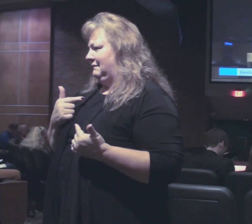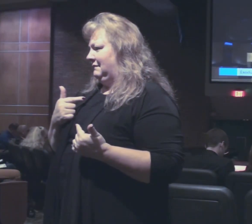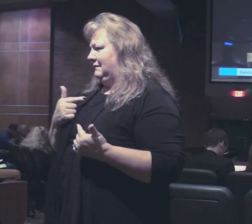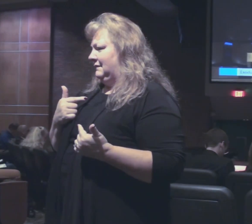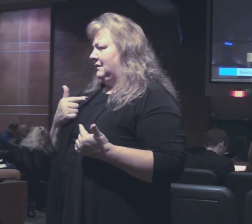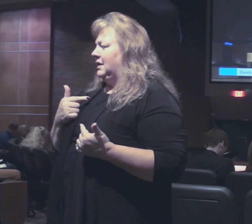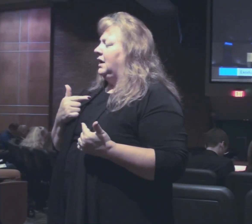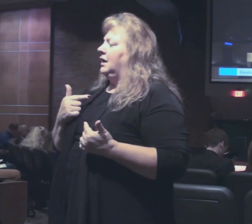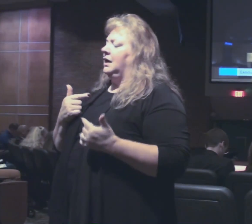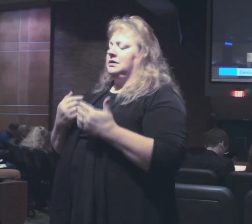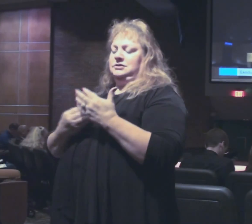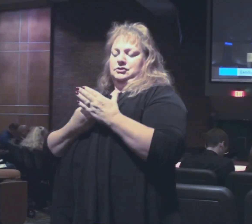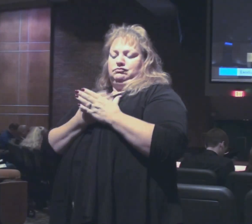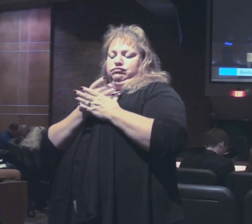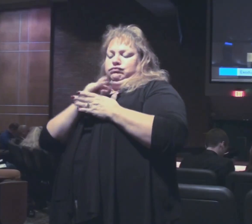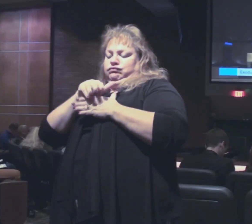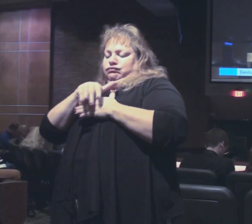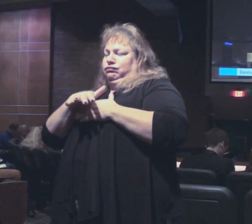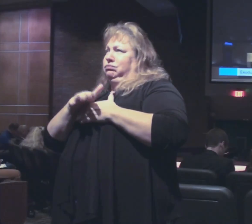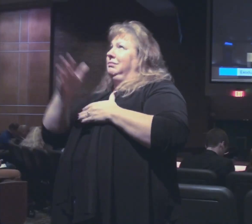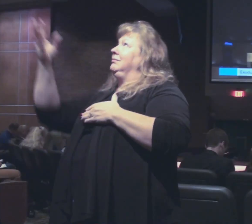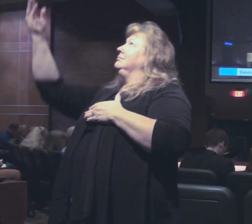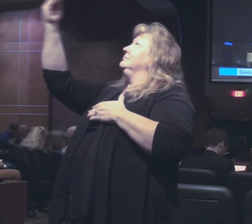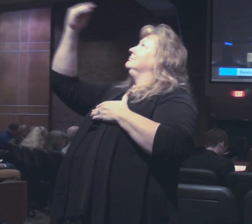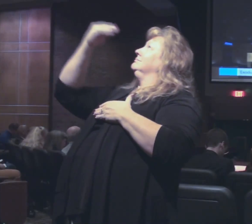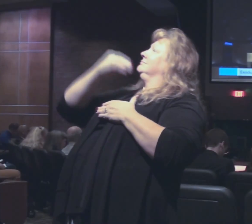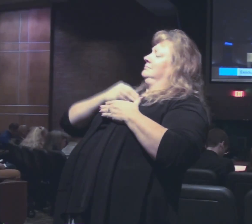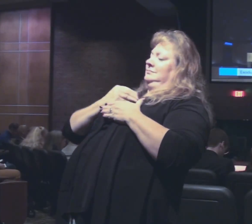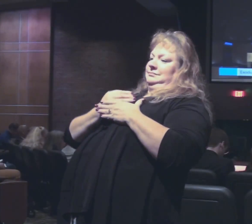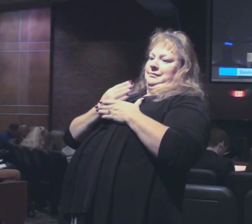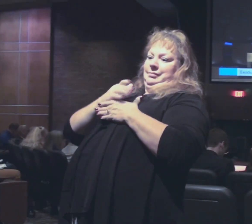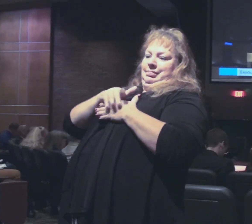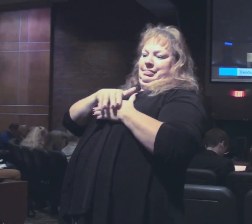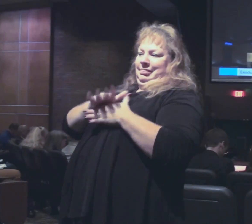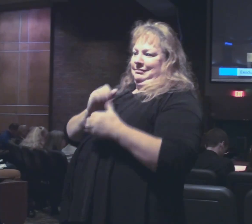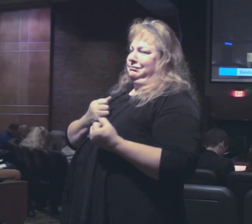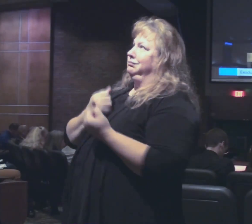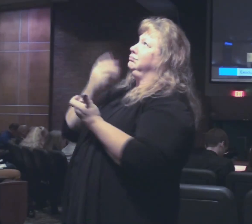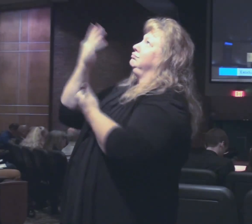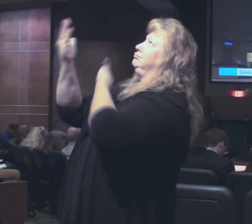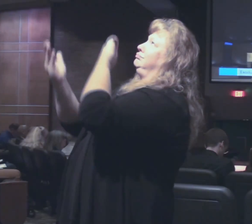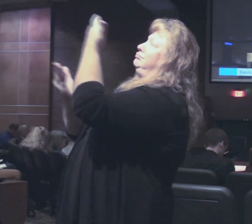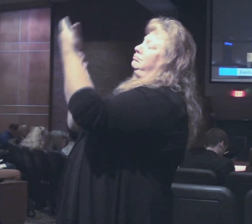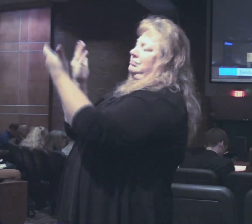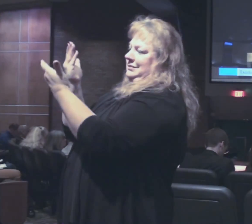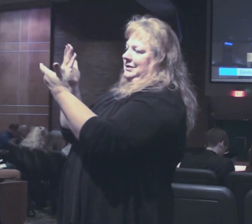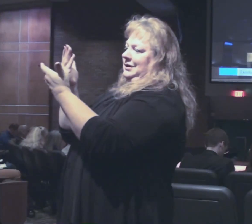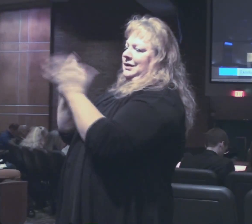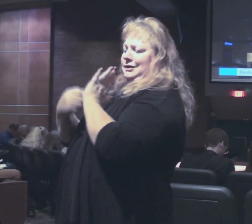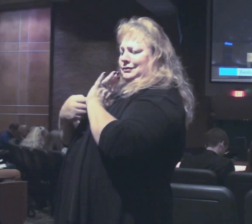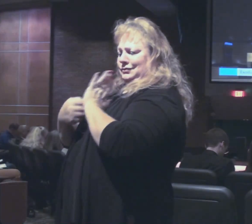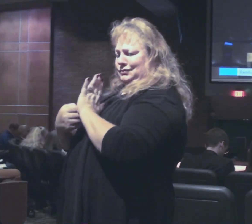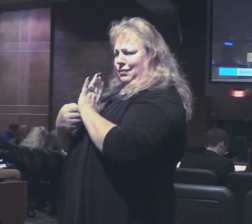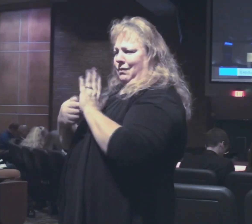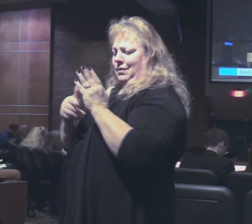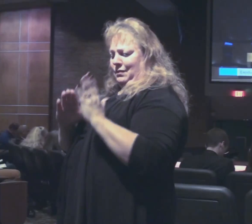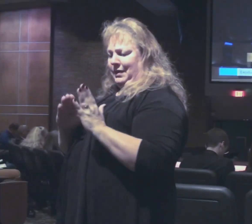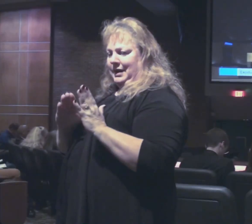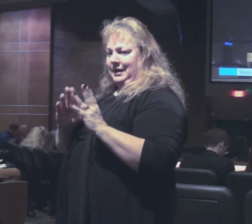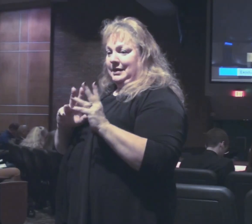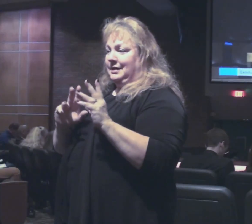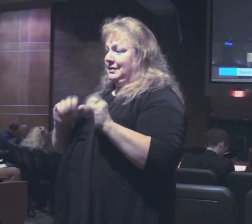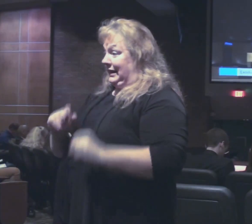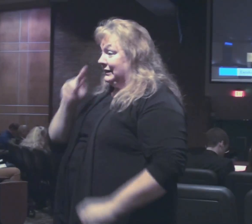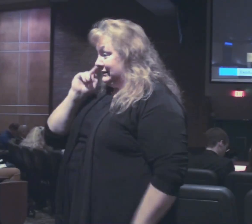And it's an overflow of his grace his working in our life that can be manifest in a tangible way.